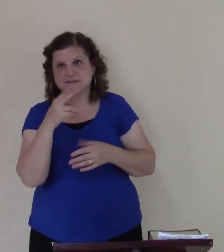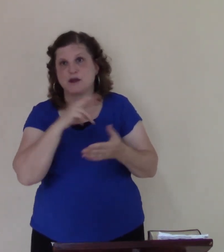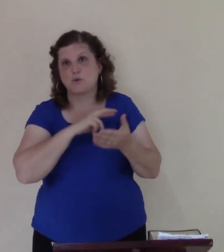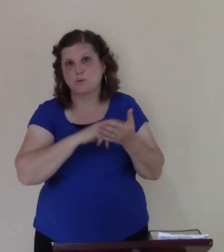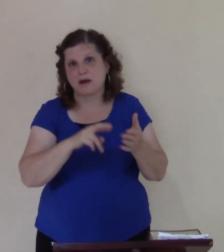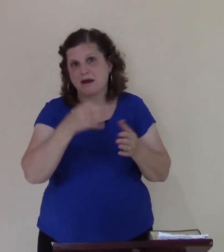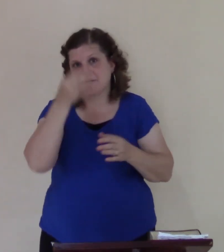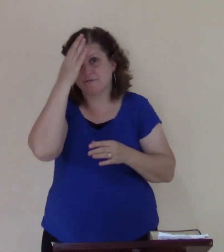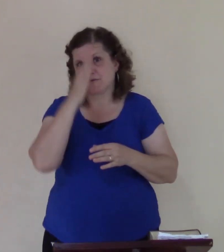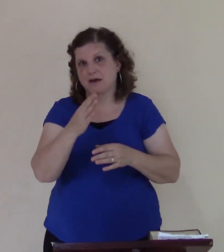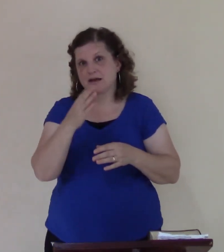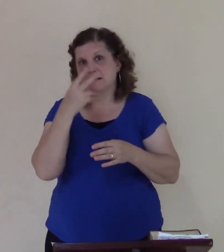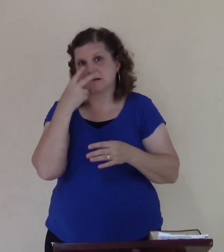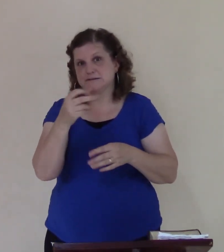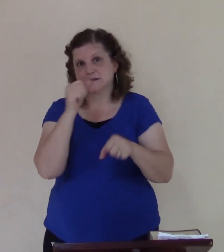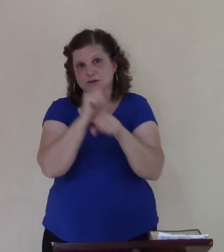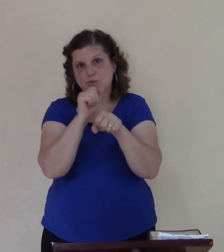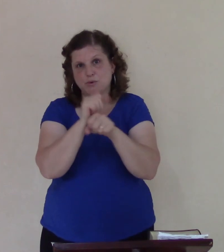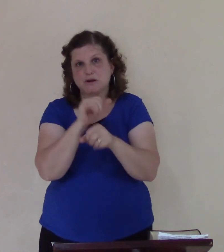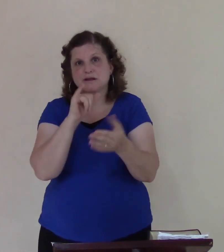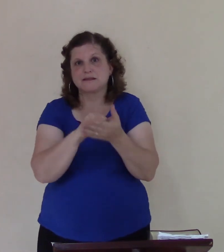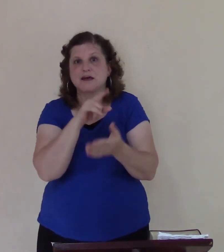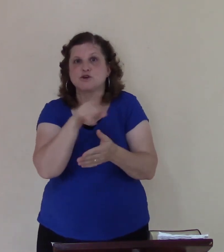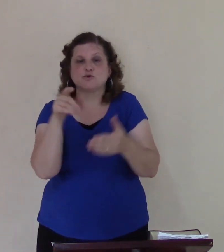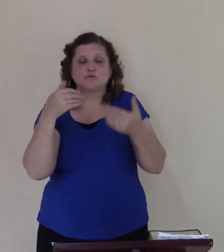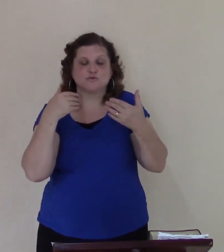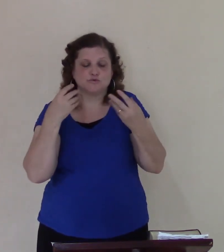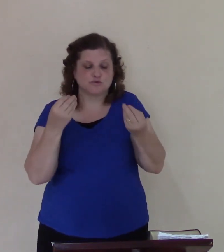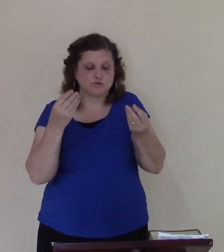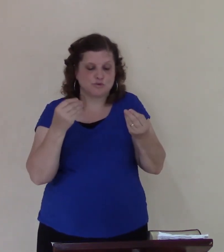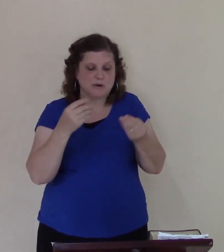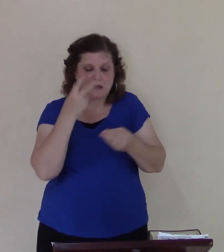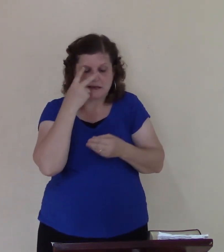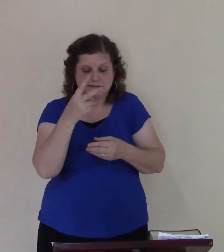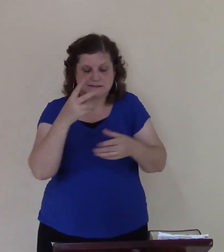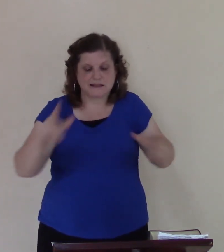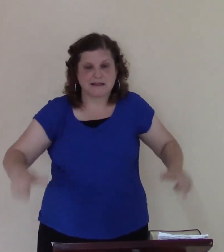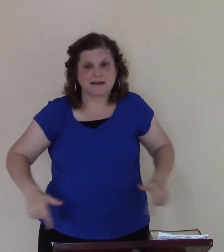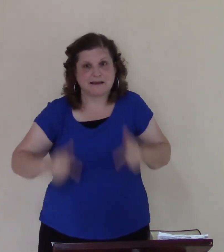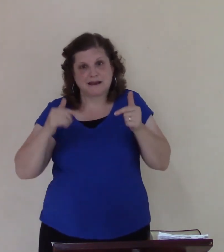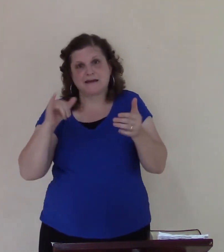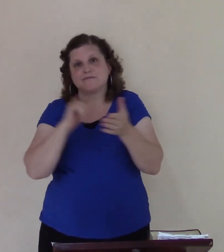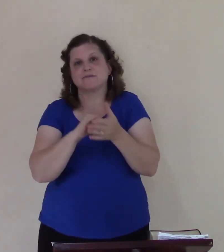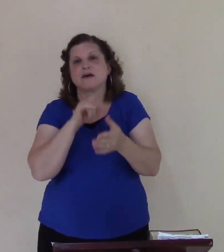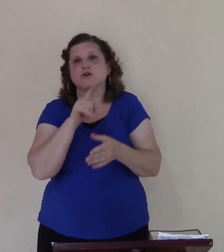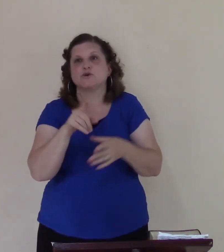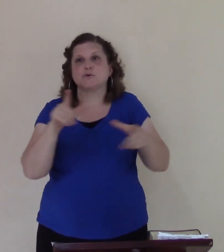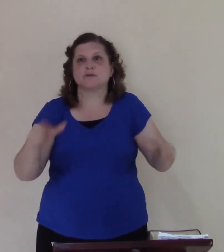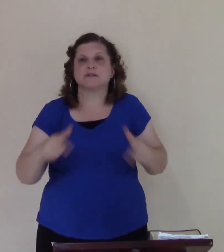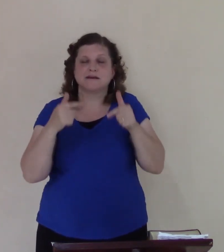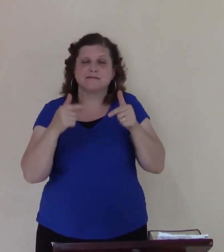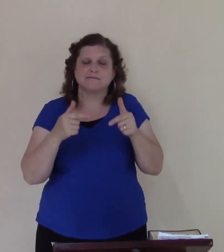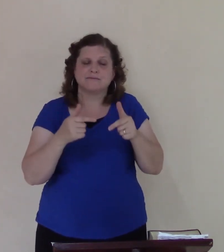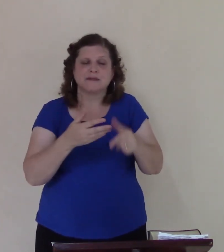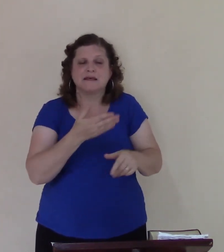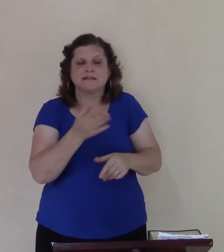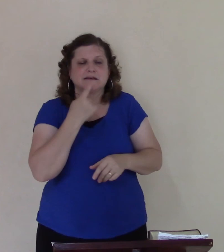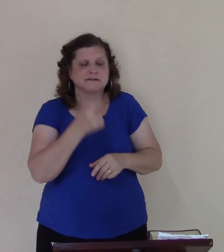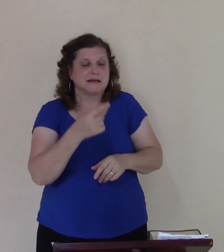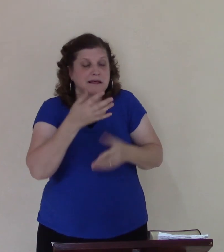those works that you do they'll see the life that you're living they'll say this is the kind of person I want to be a right but if